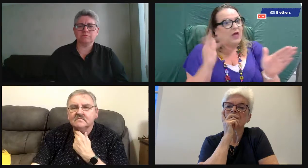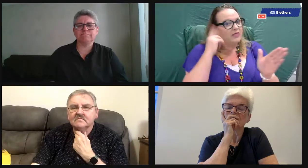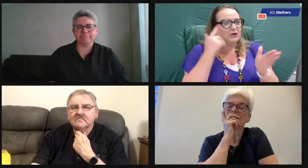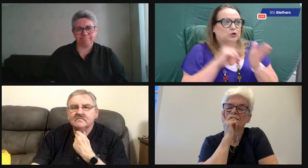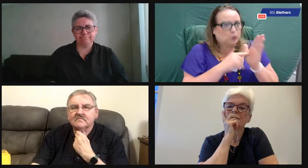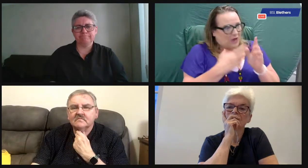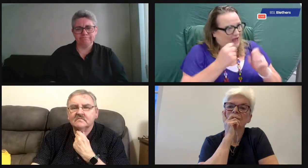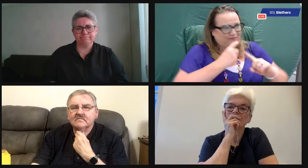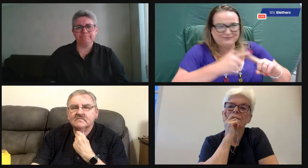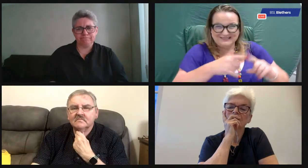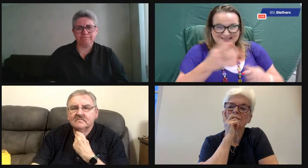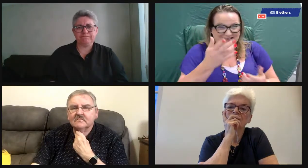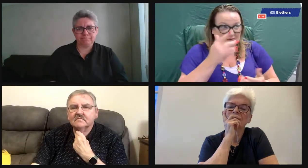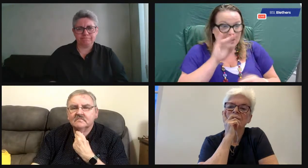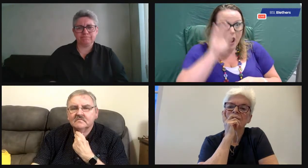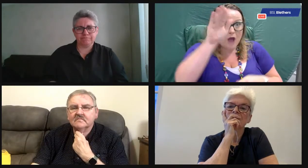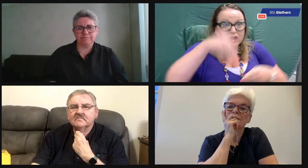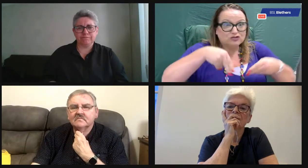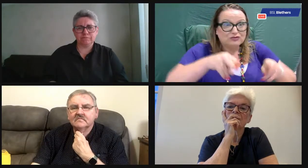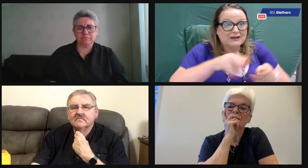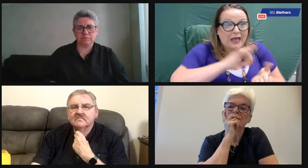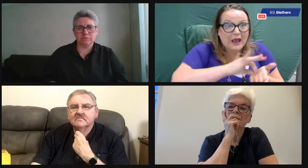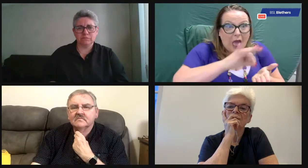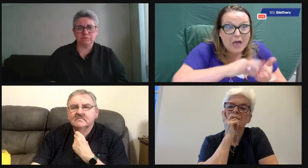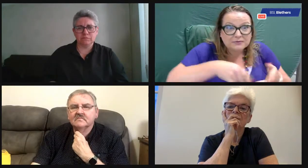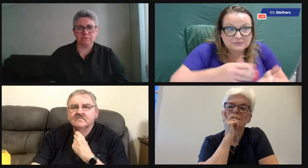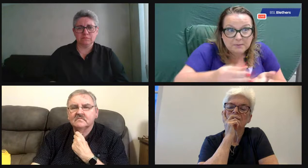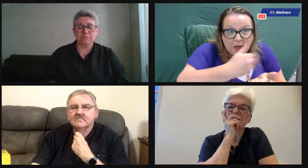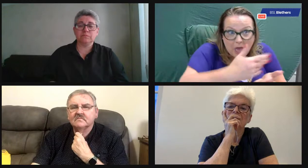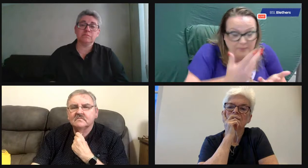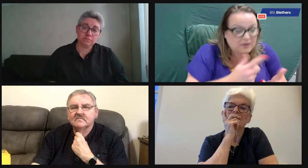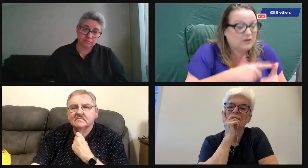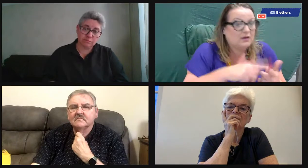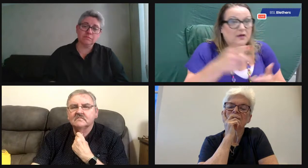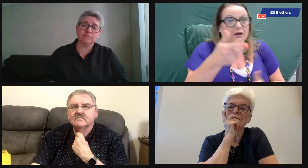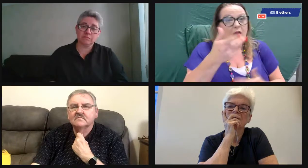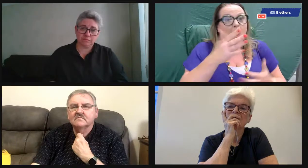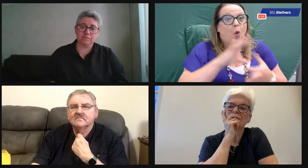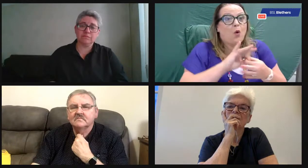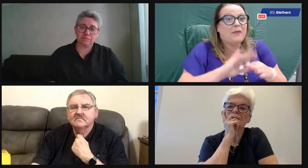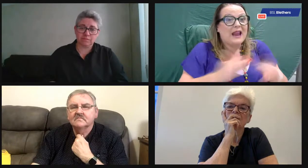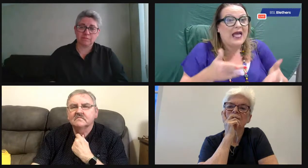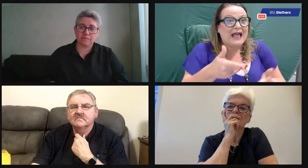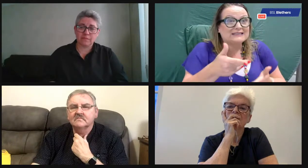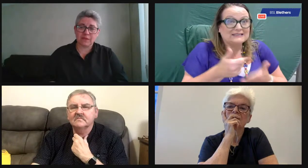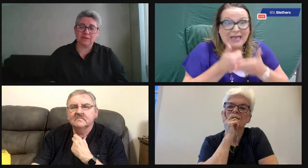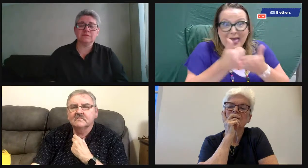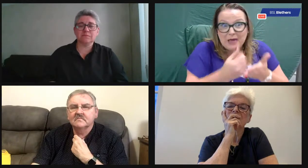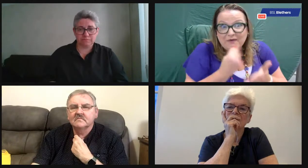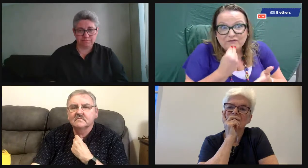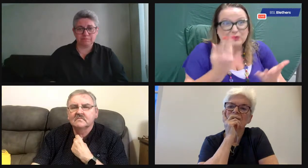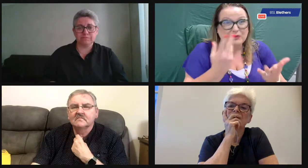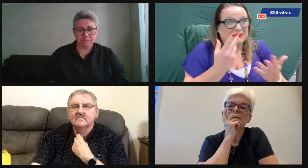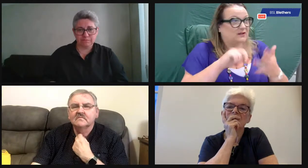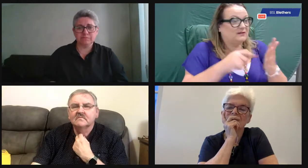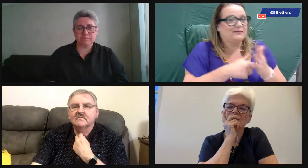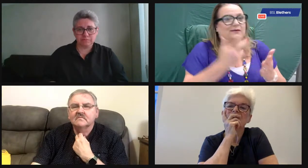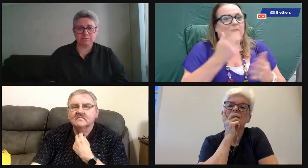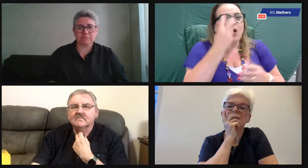just committee only. It could be, you know, cleaning up your local street. It could be helping people who are homeless,